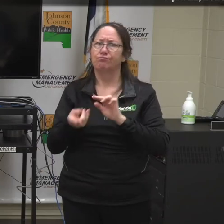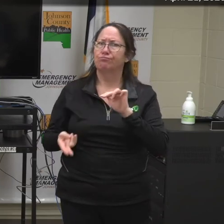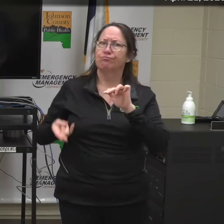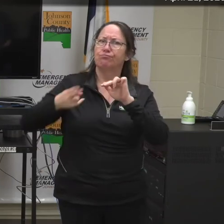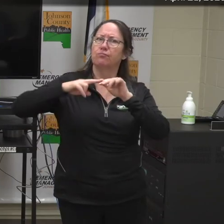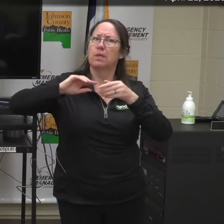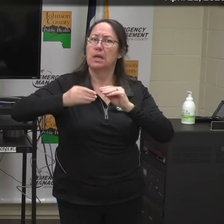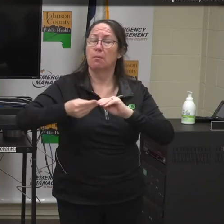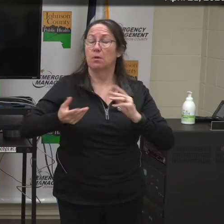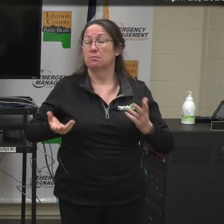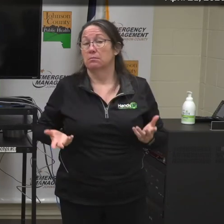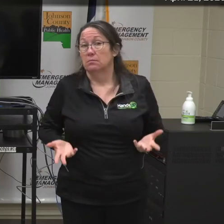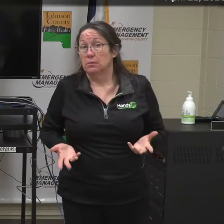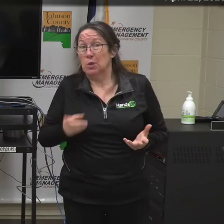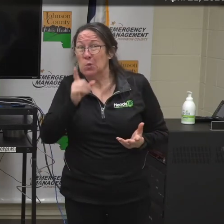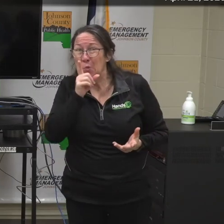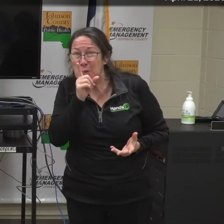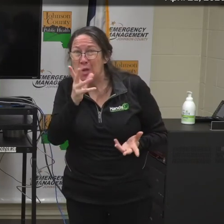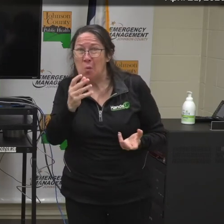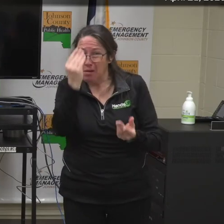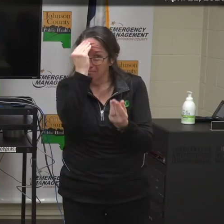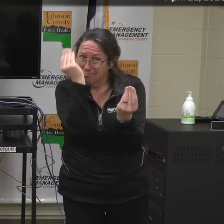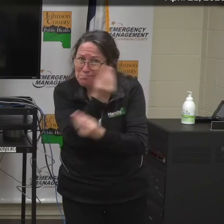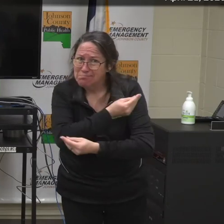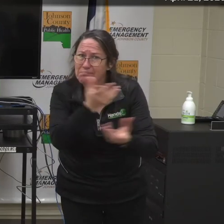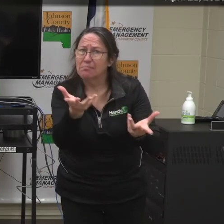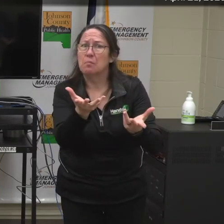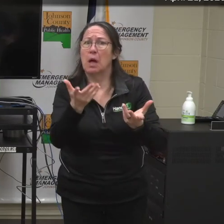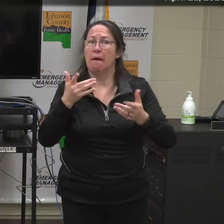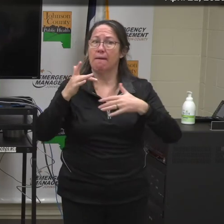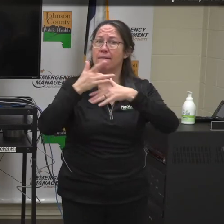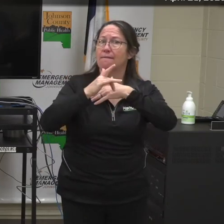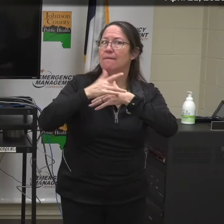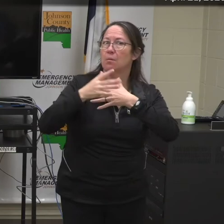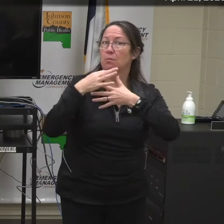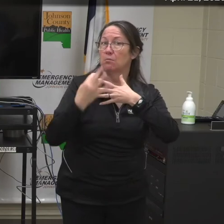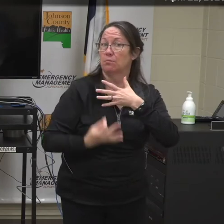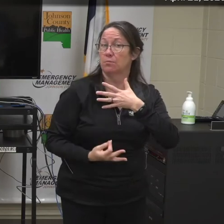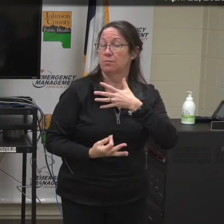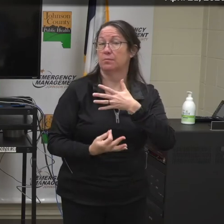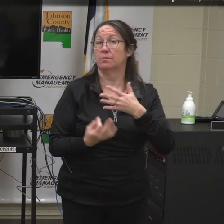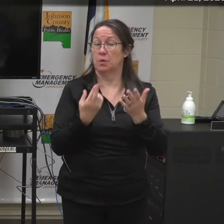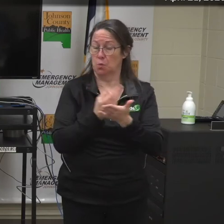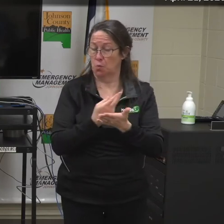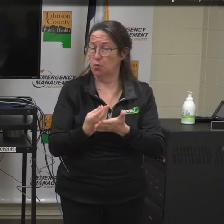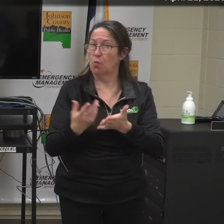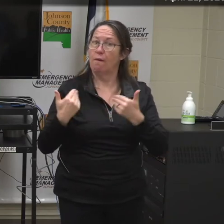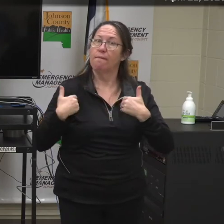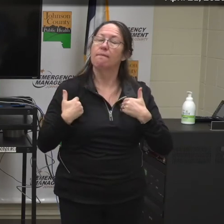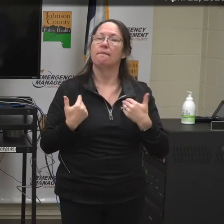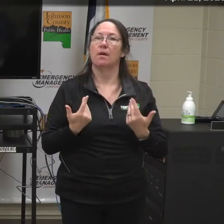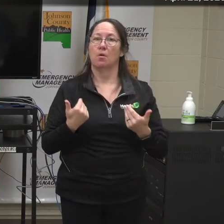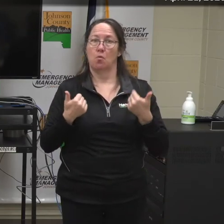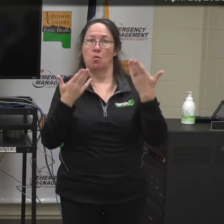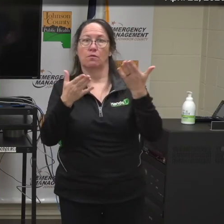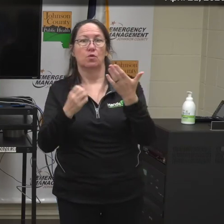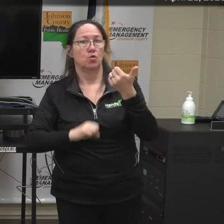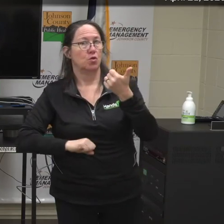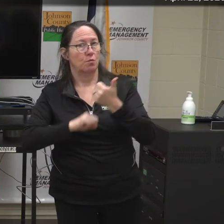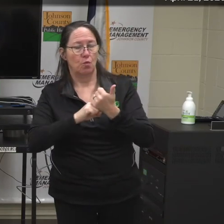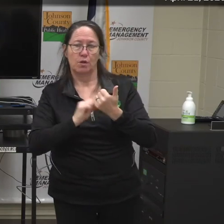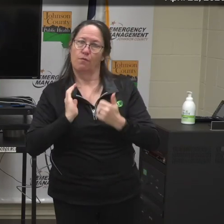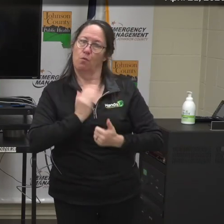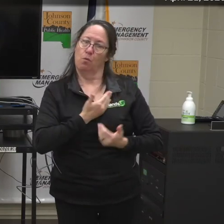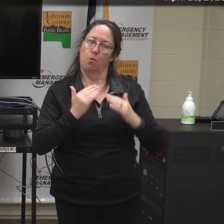uptick, so that's why we really want to make sure that folks are aware that this resource is available. We're here to offer supports for